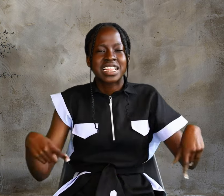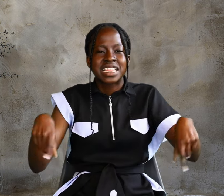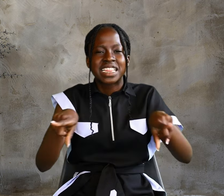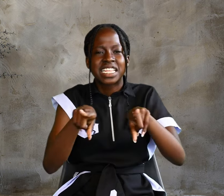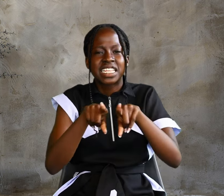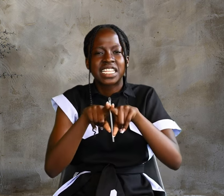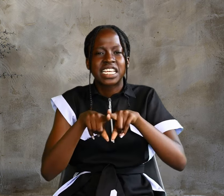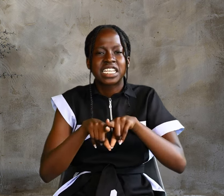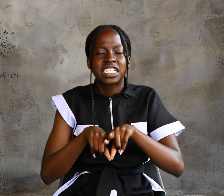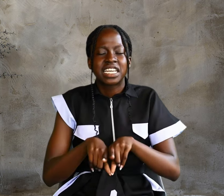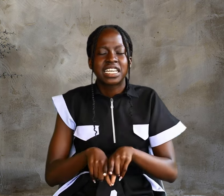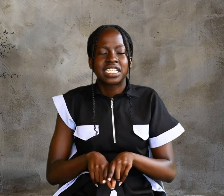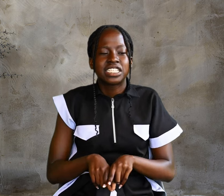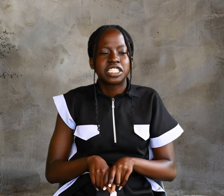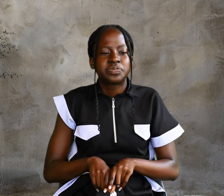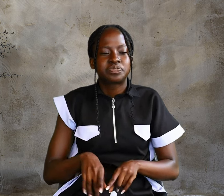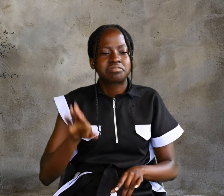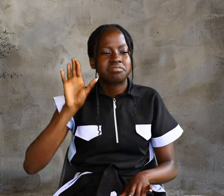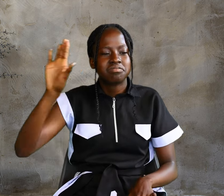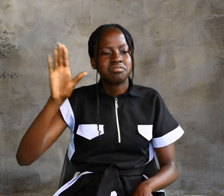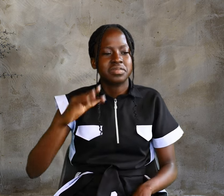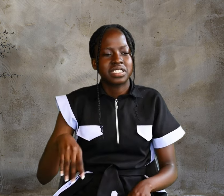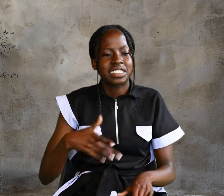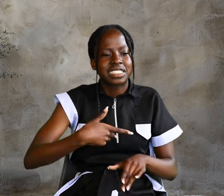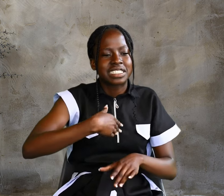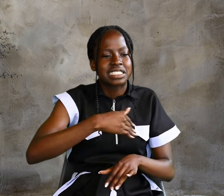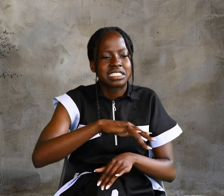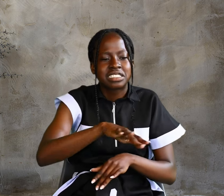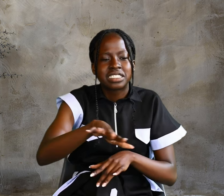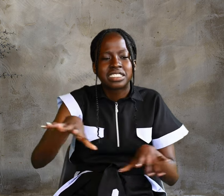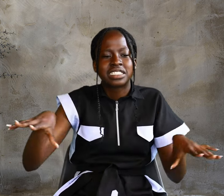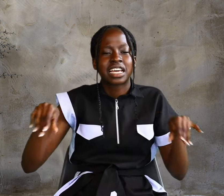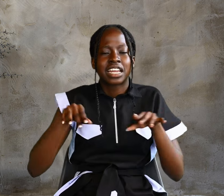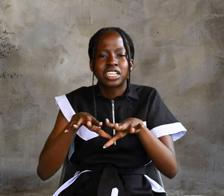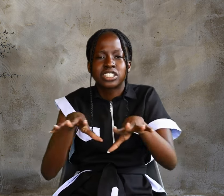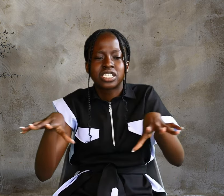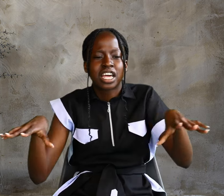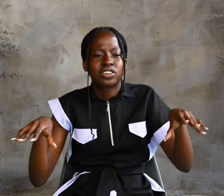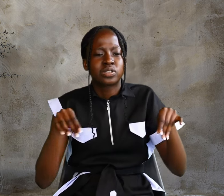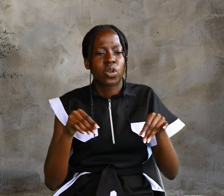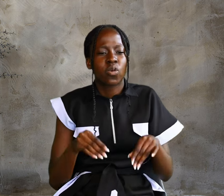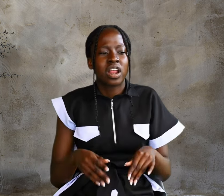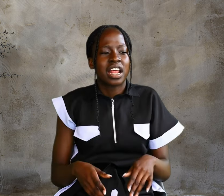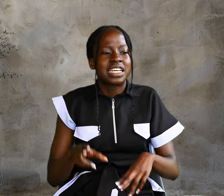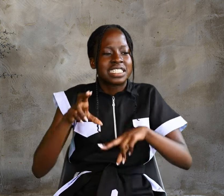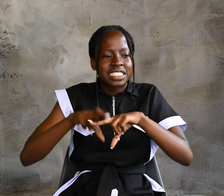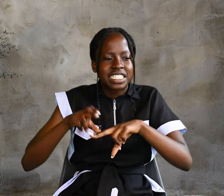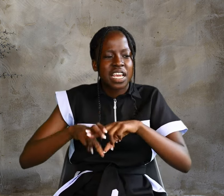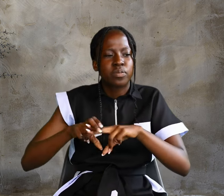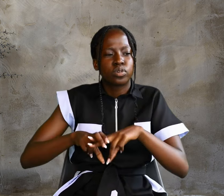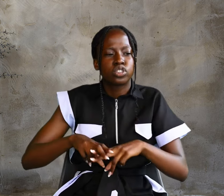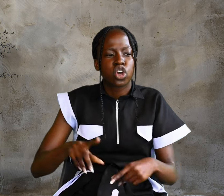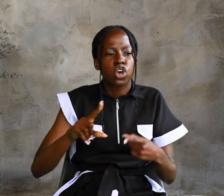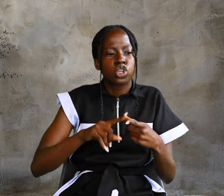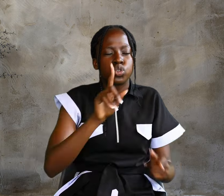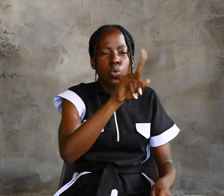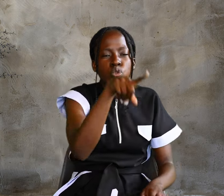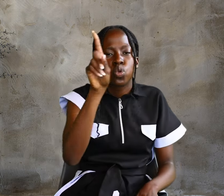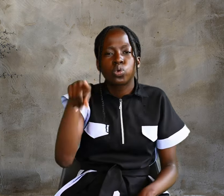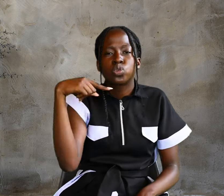He scattered the coins of the money changers And overturned their tables. To those who sold